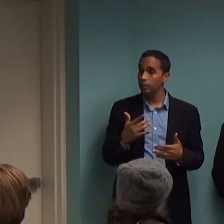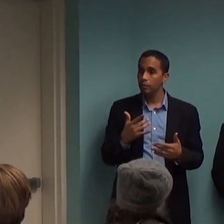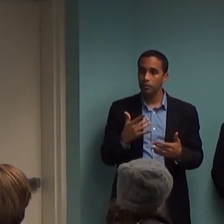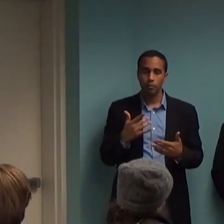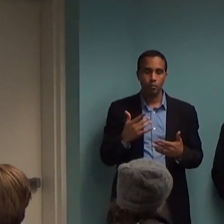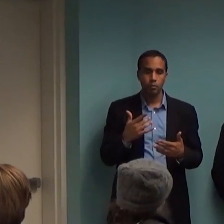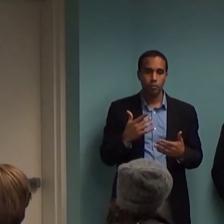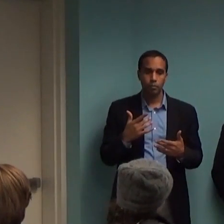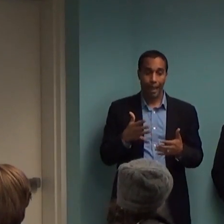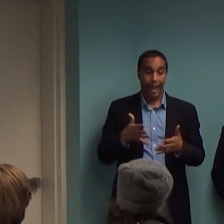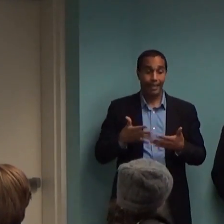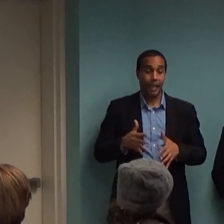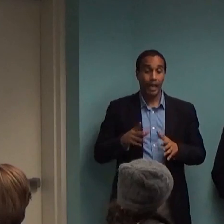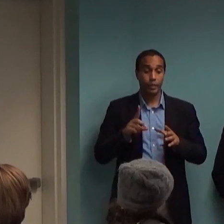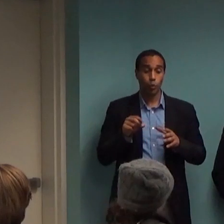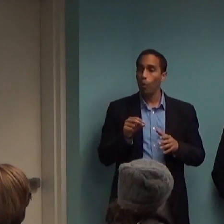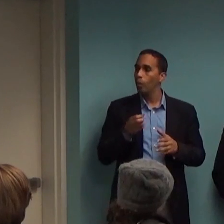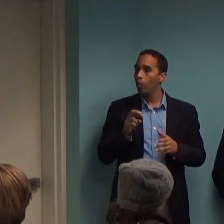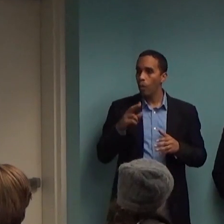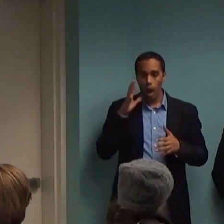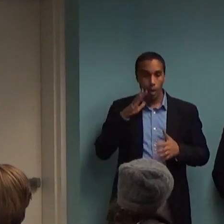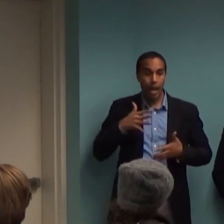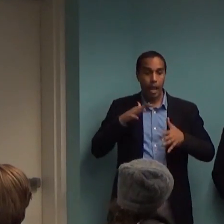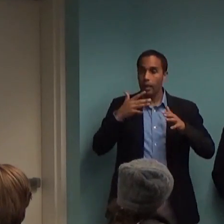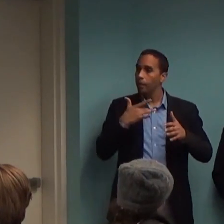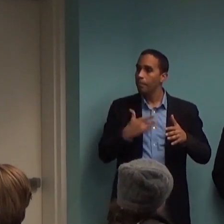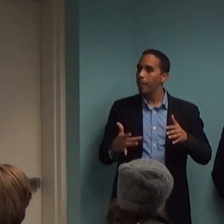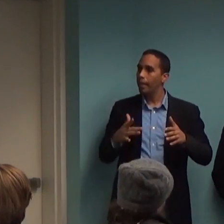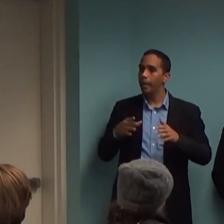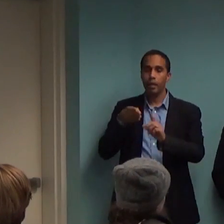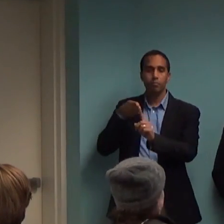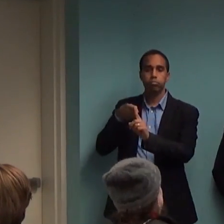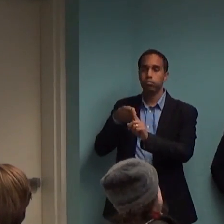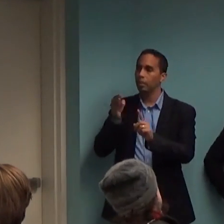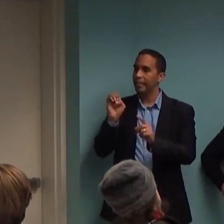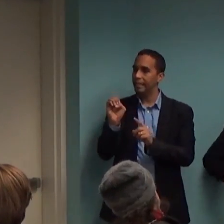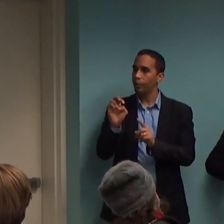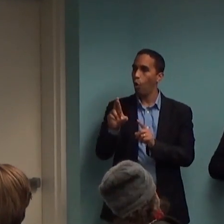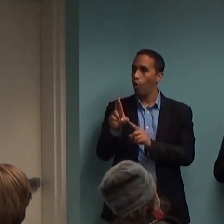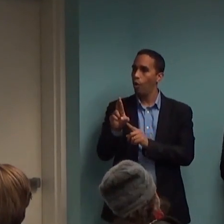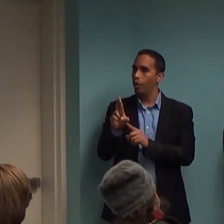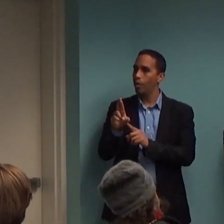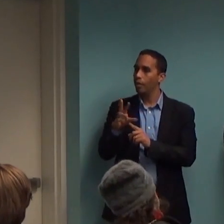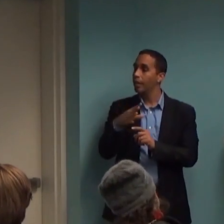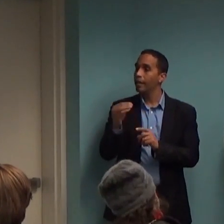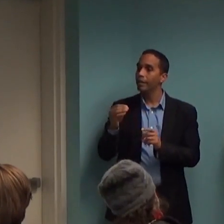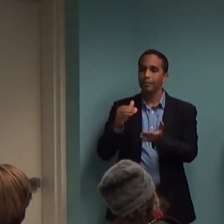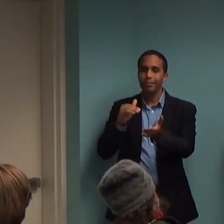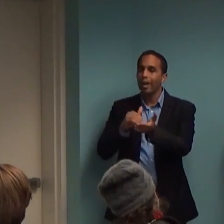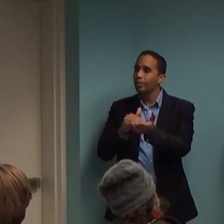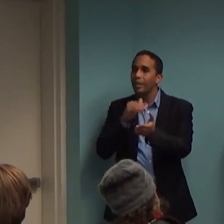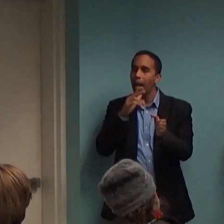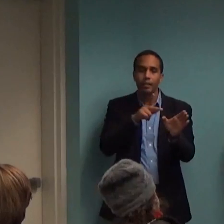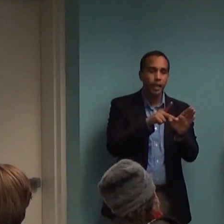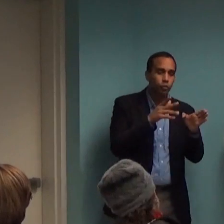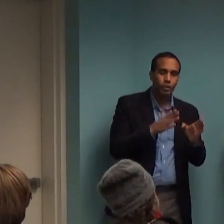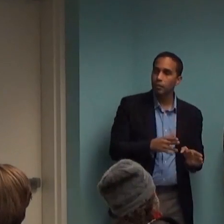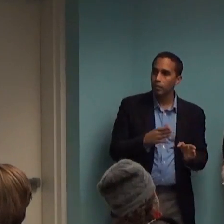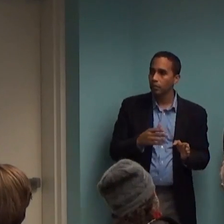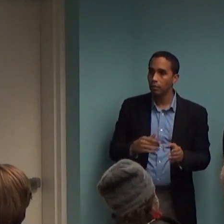are the emergency room or to other medical professionals. And when it's at that level of acute distress, people